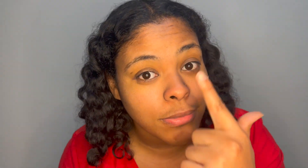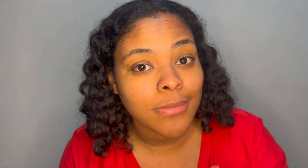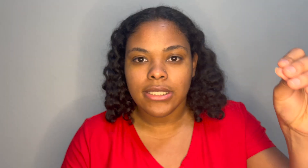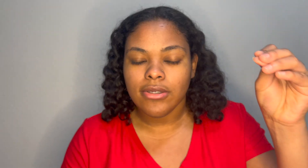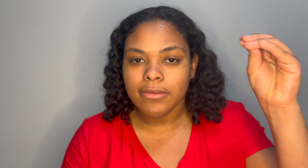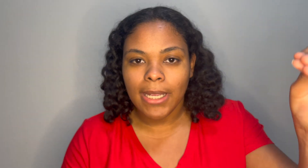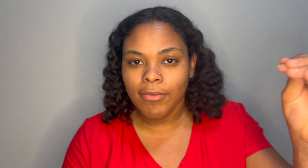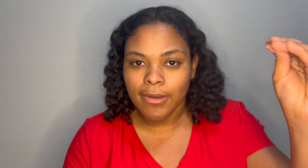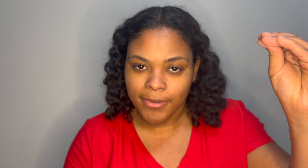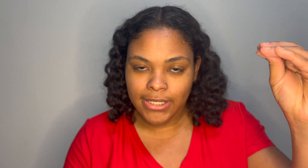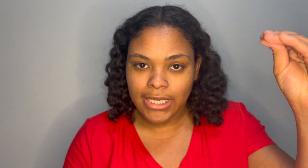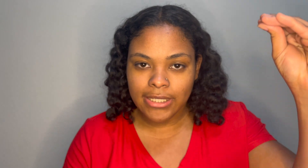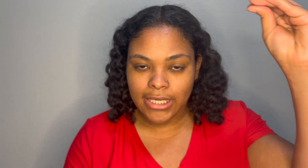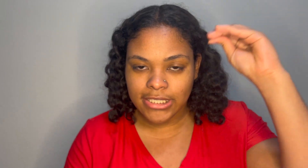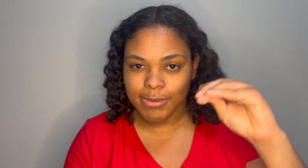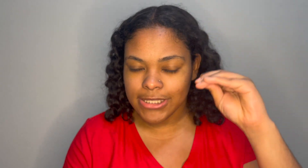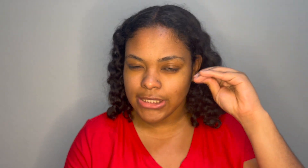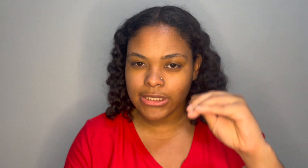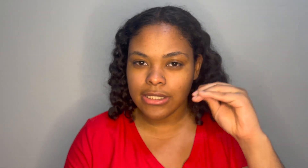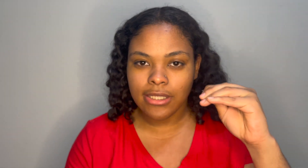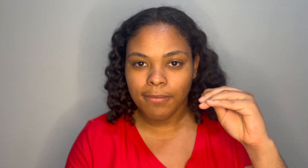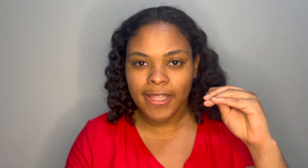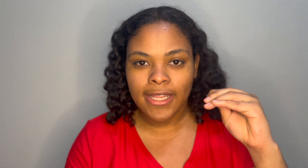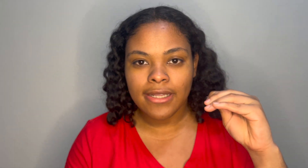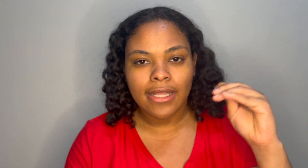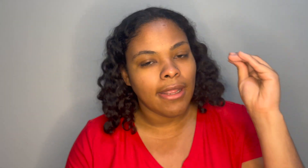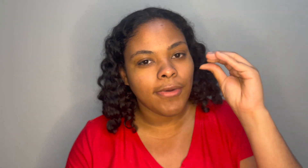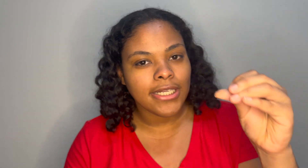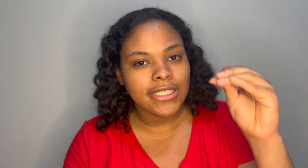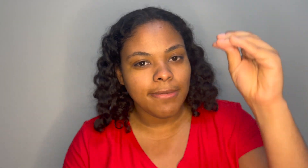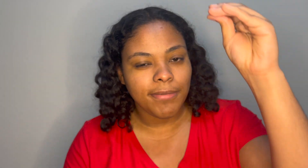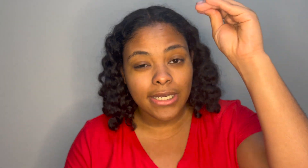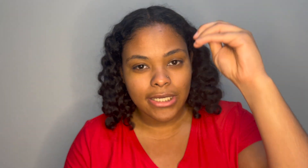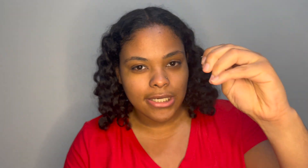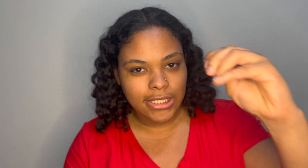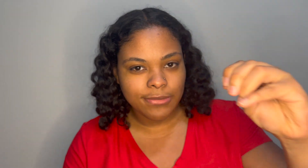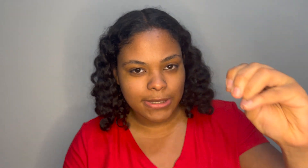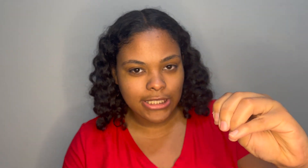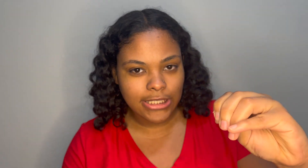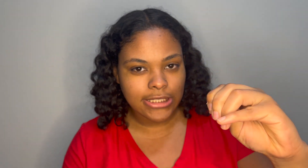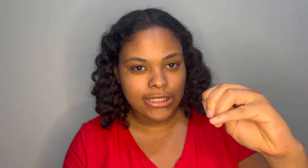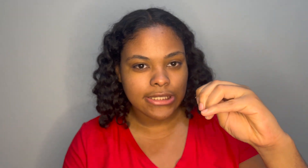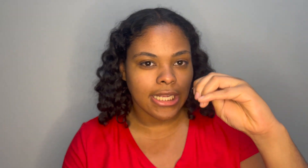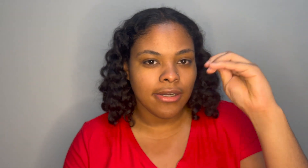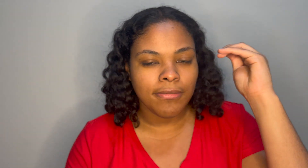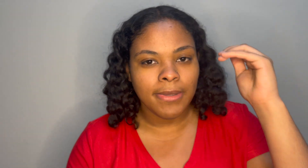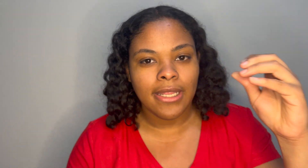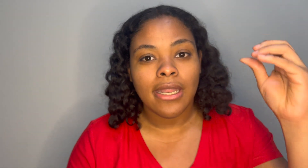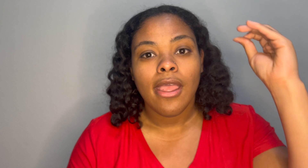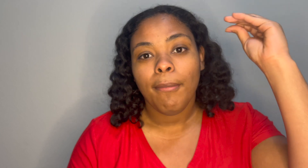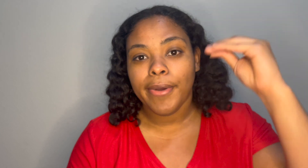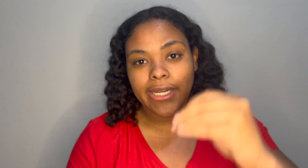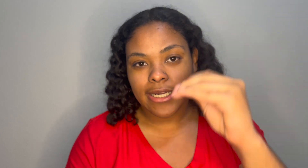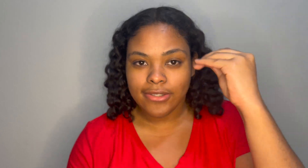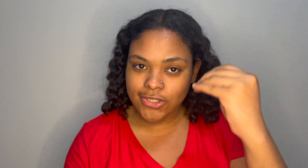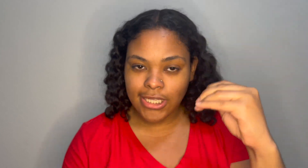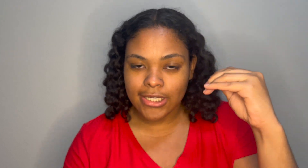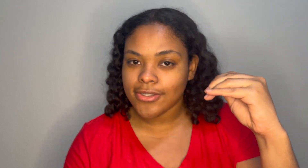so you might want to bring down your expectations a little bit and when i say bring down your expectations i don't mean bring down your standards